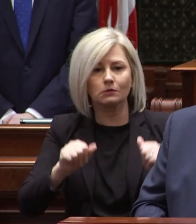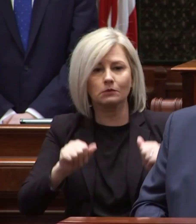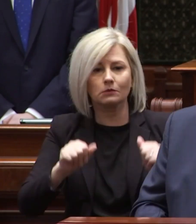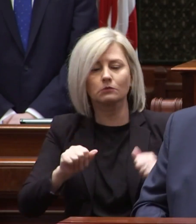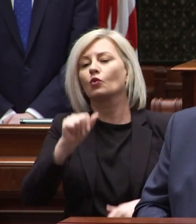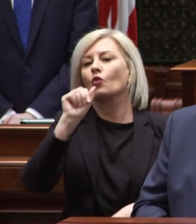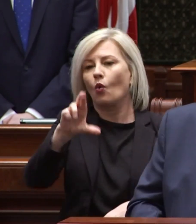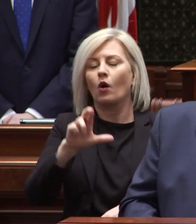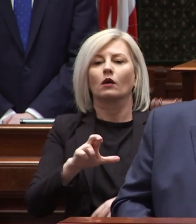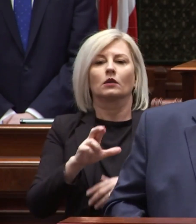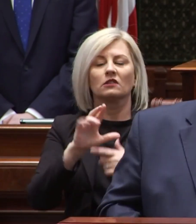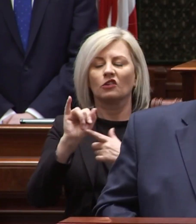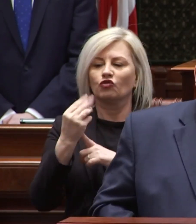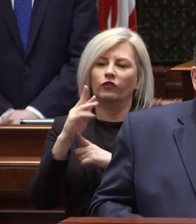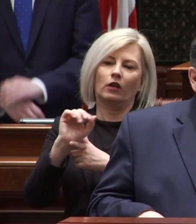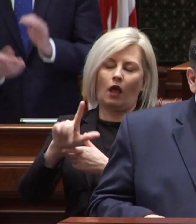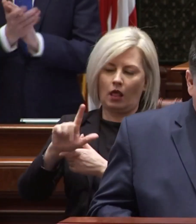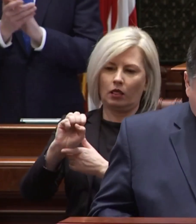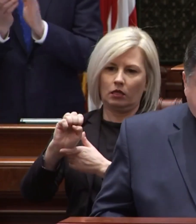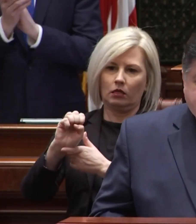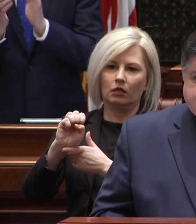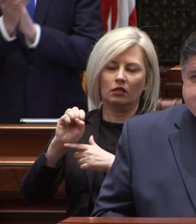or the juvenile justice system